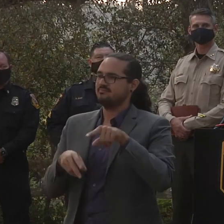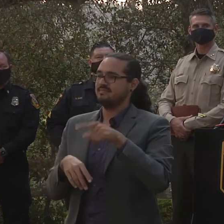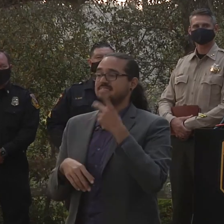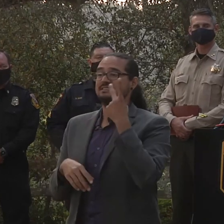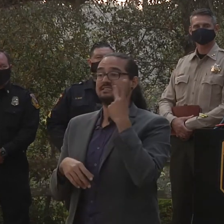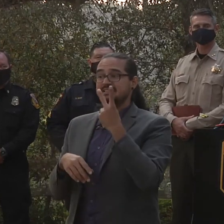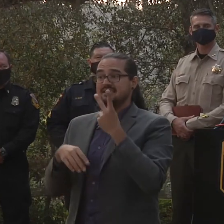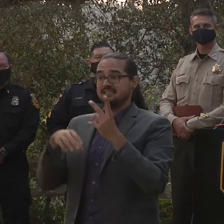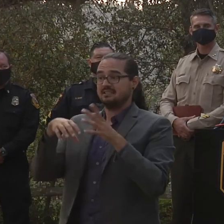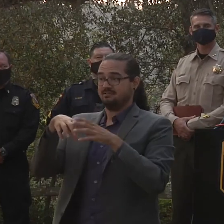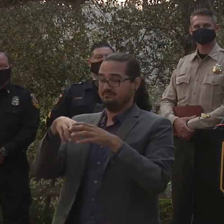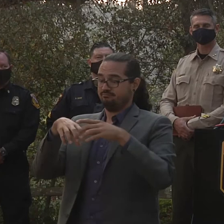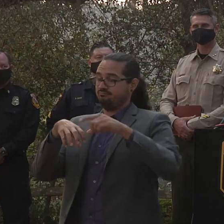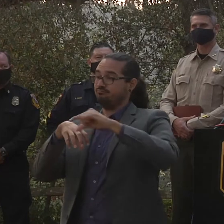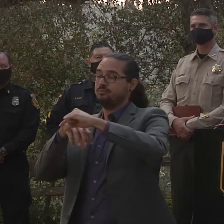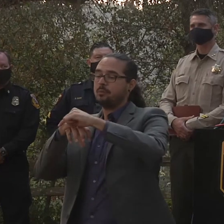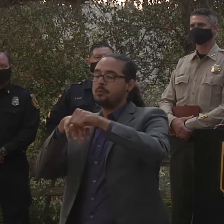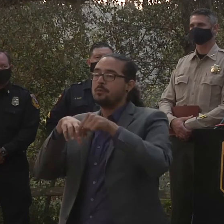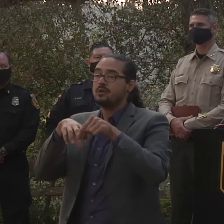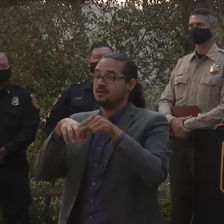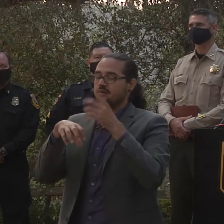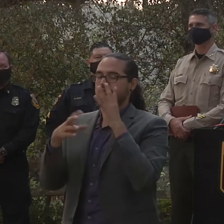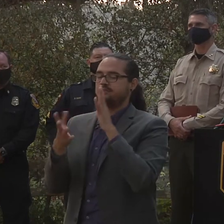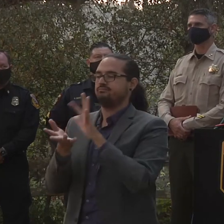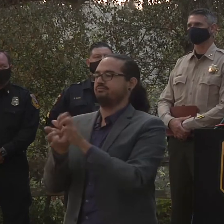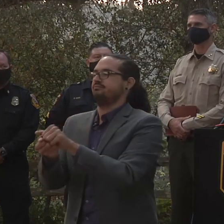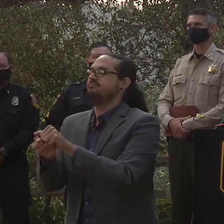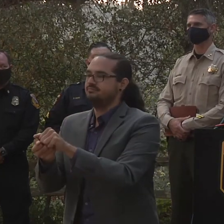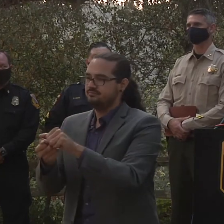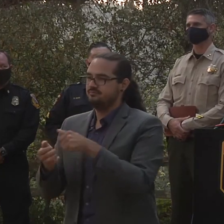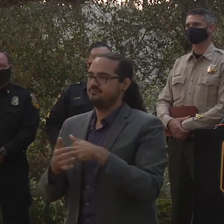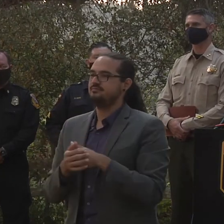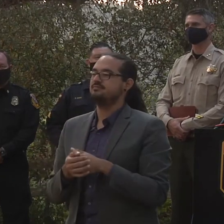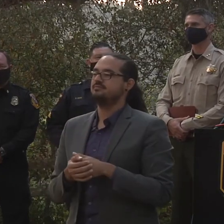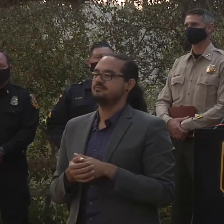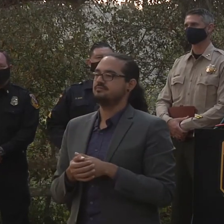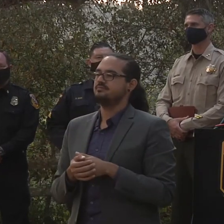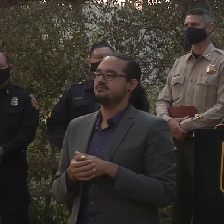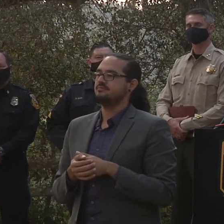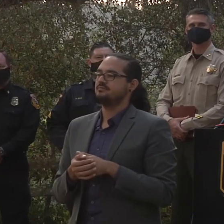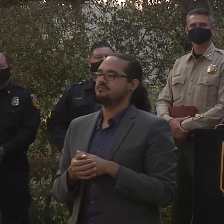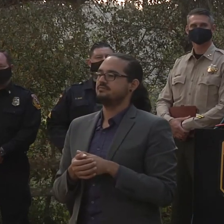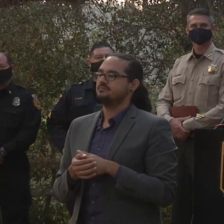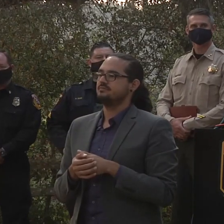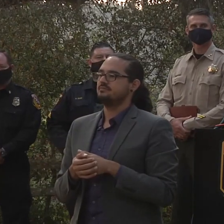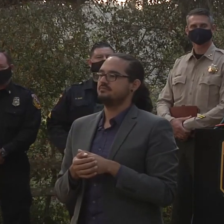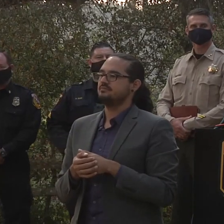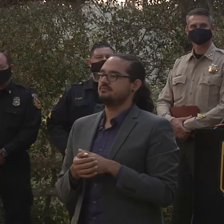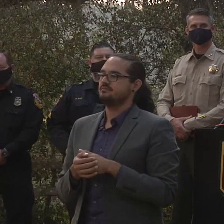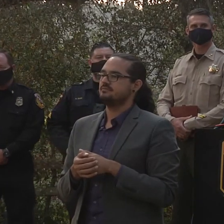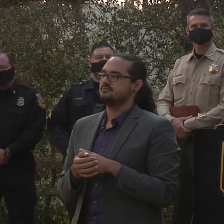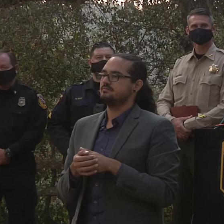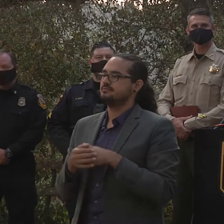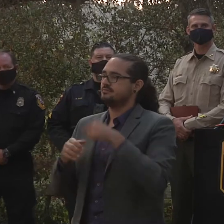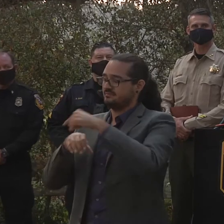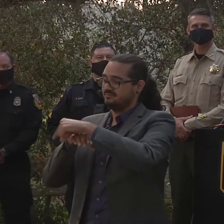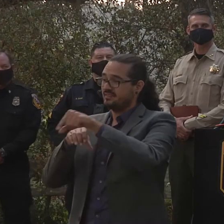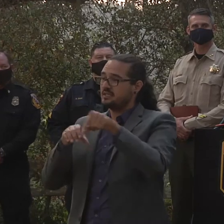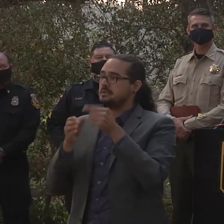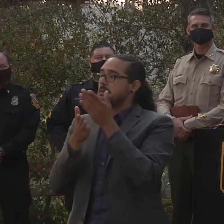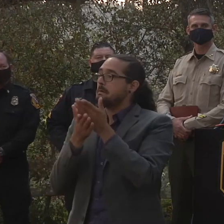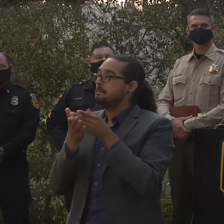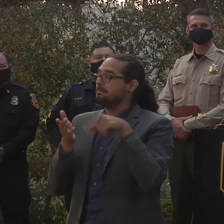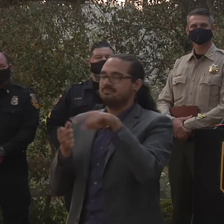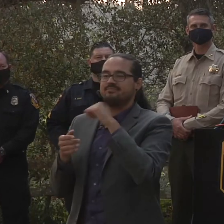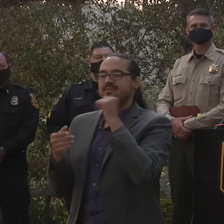their their part the construction types were not conducive to us to to be successful in battling that structure so what we have